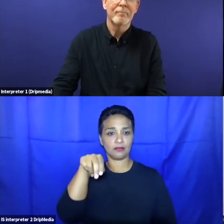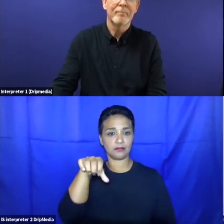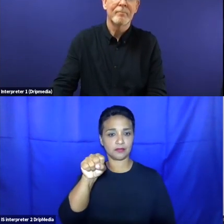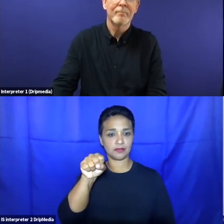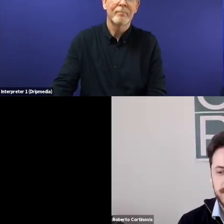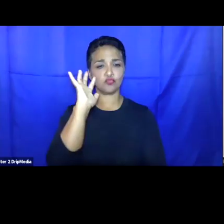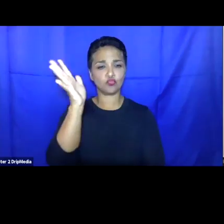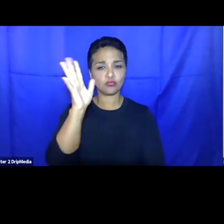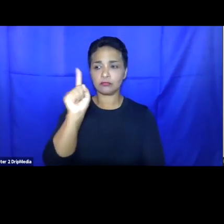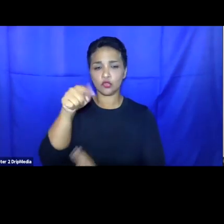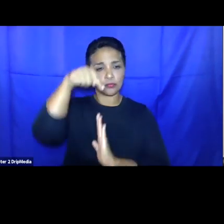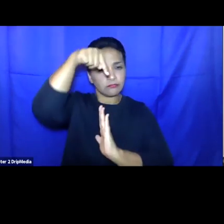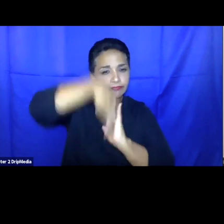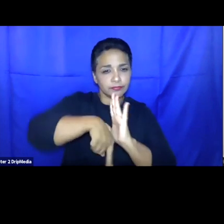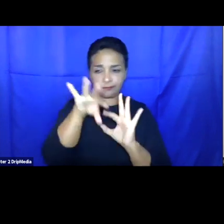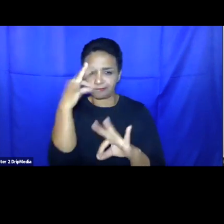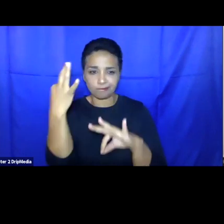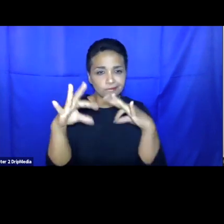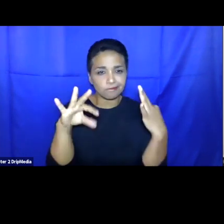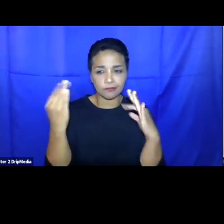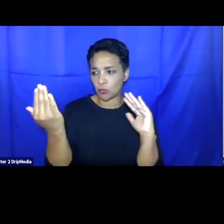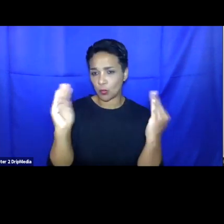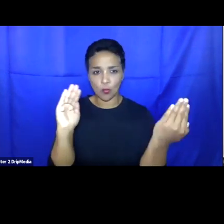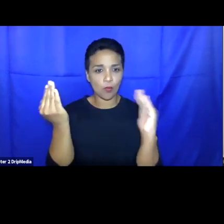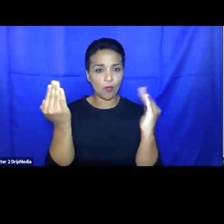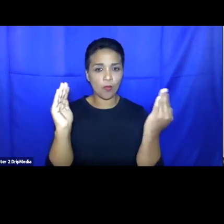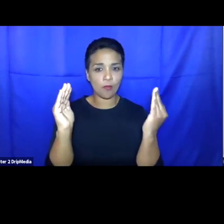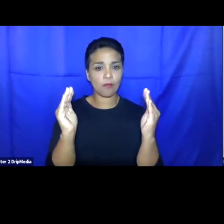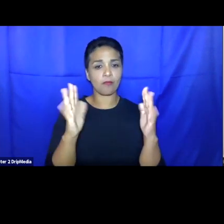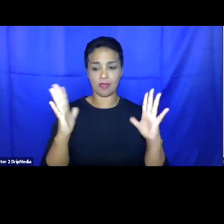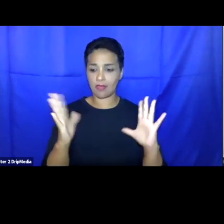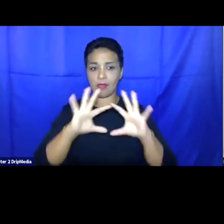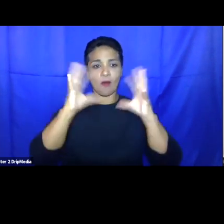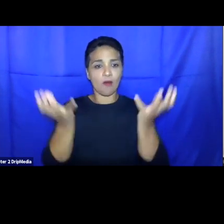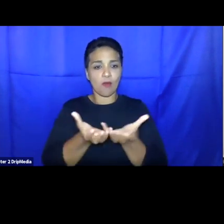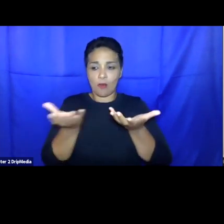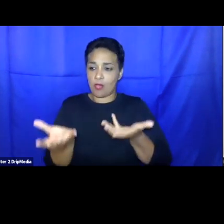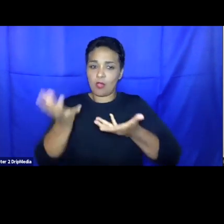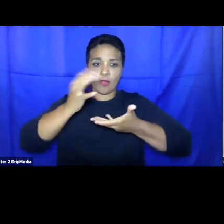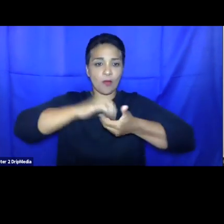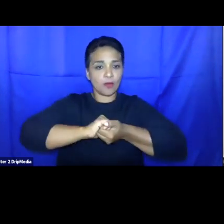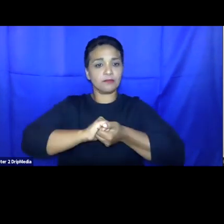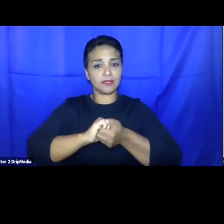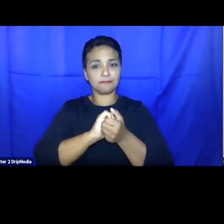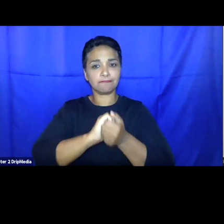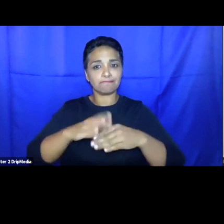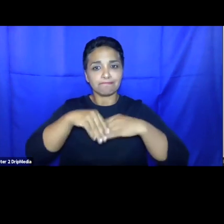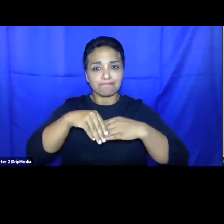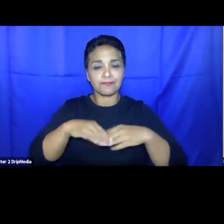comparison of the new parking light of the global combat. You mentioned really a number of aspects that